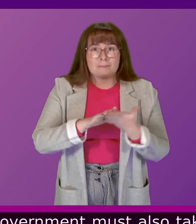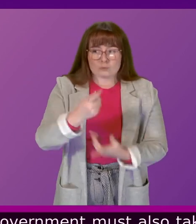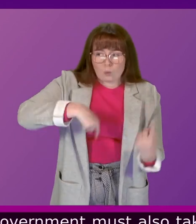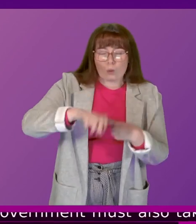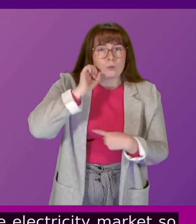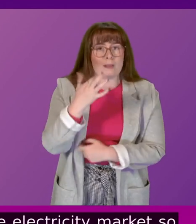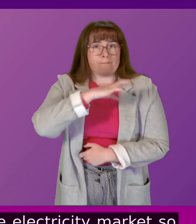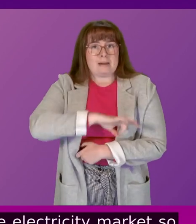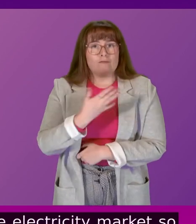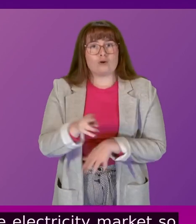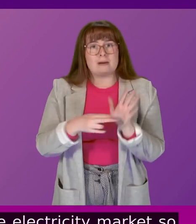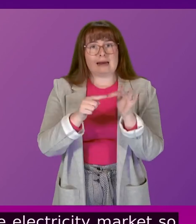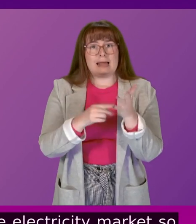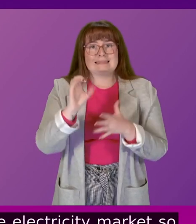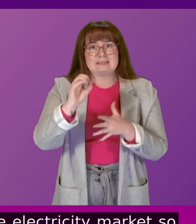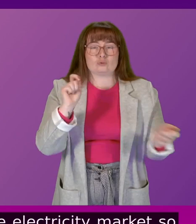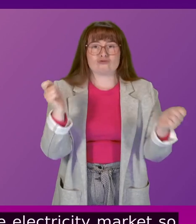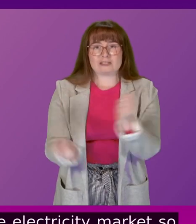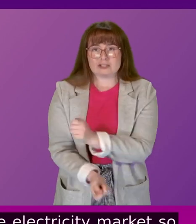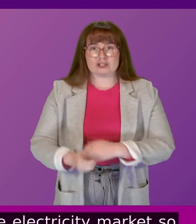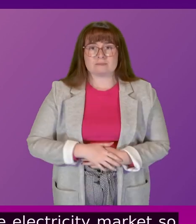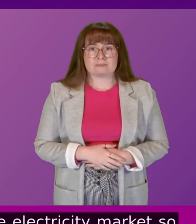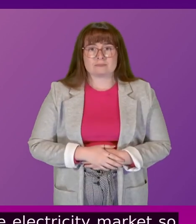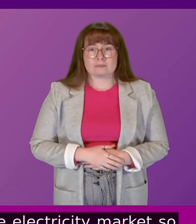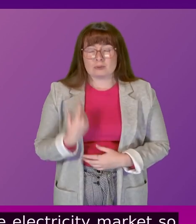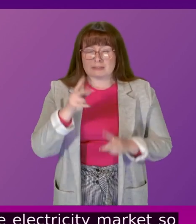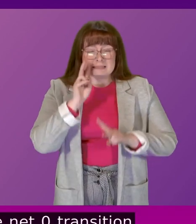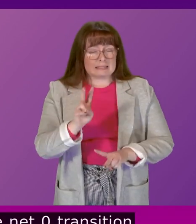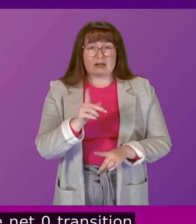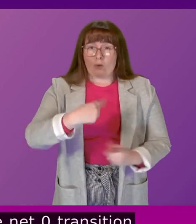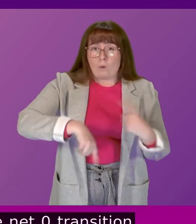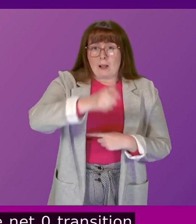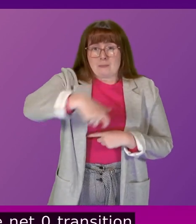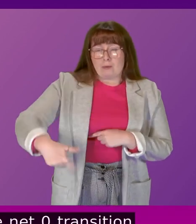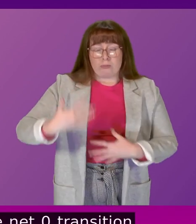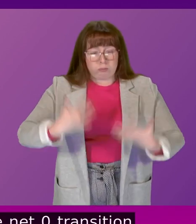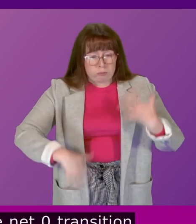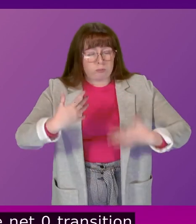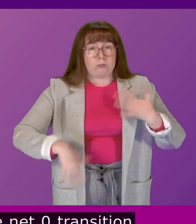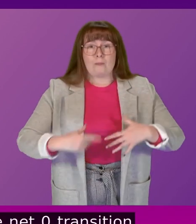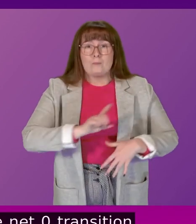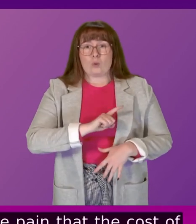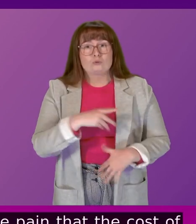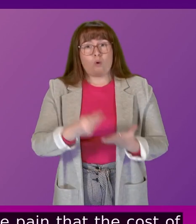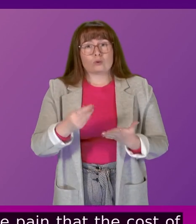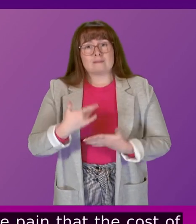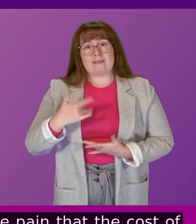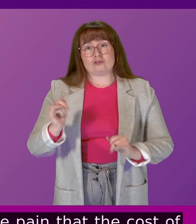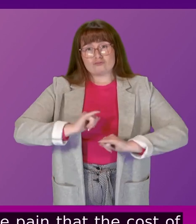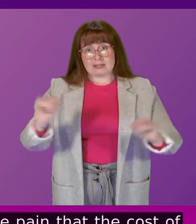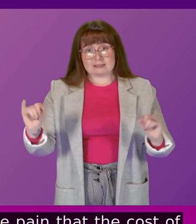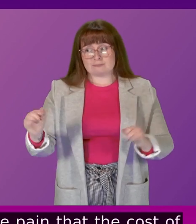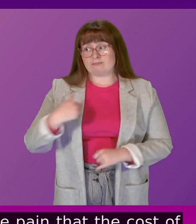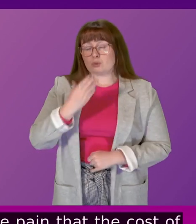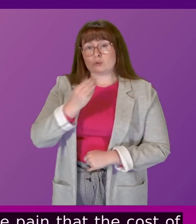-zero transition. We can all see that the pain that the cost of living crisis is causing. We are using our